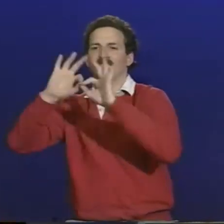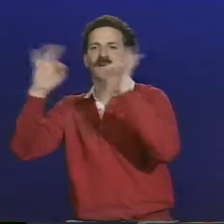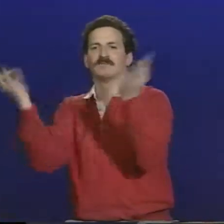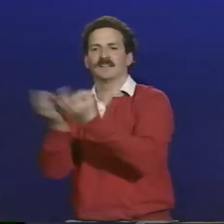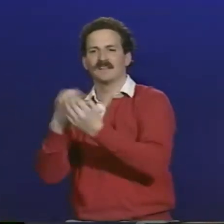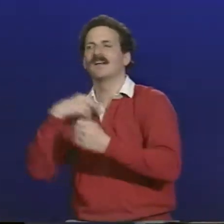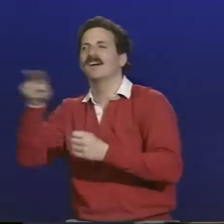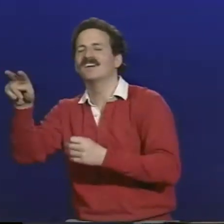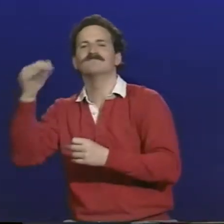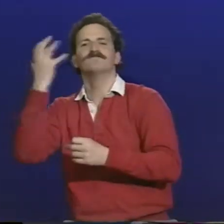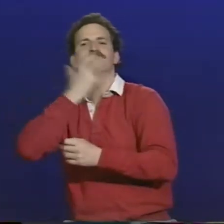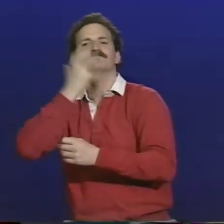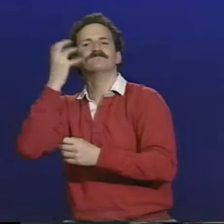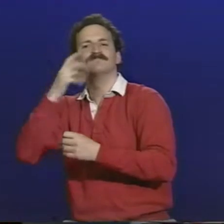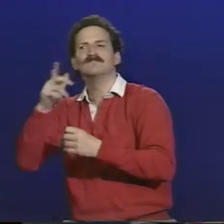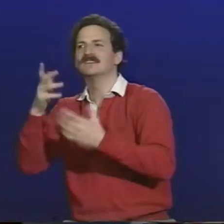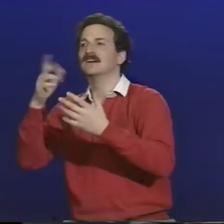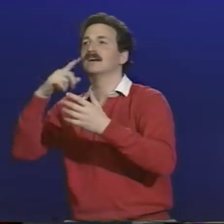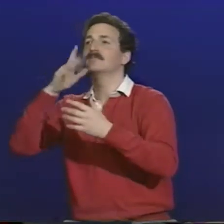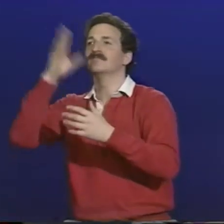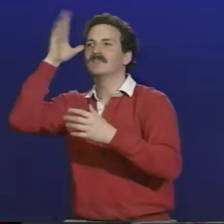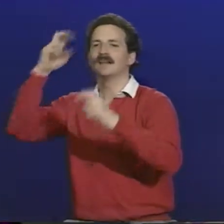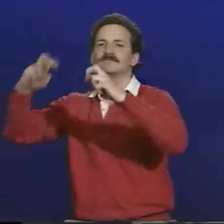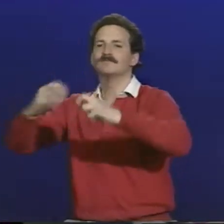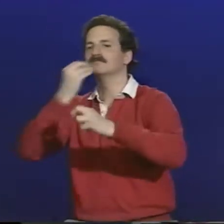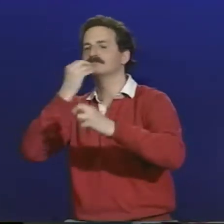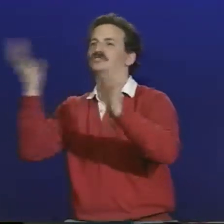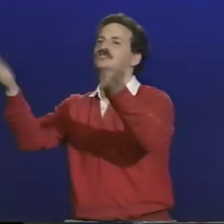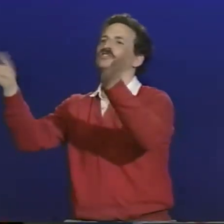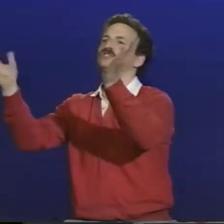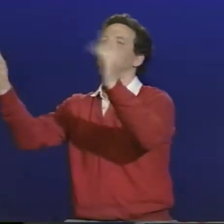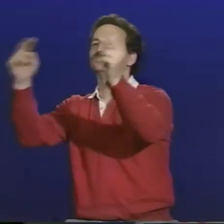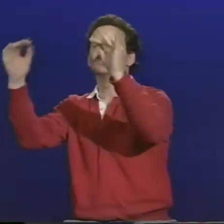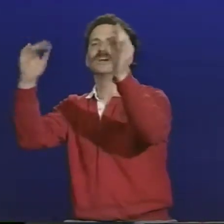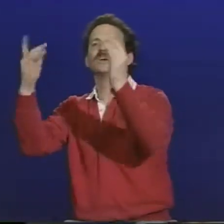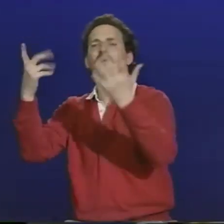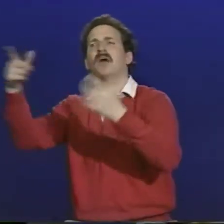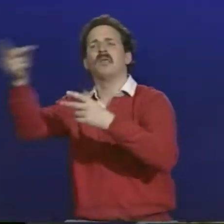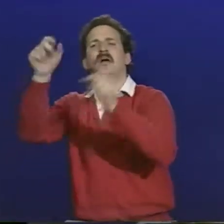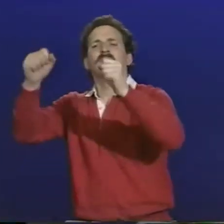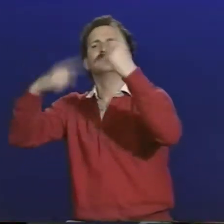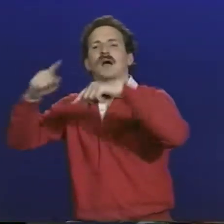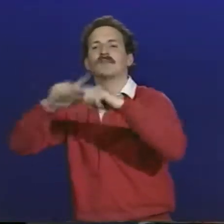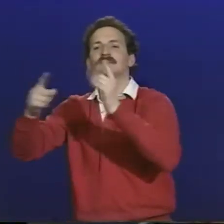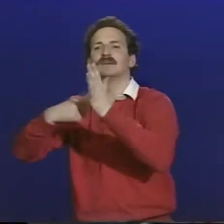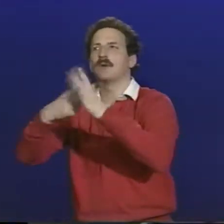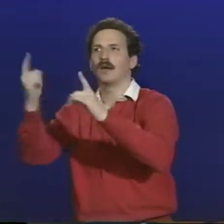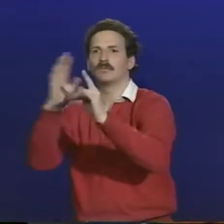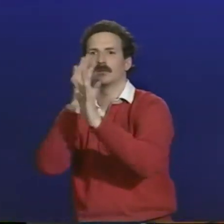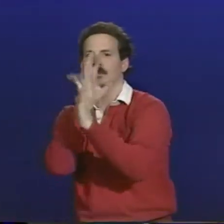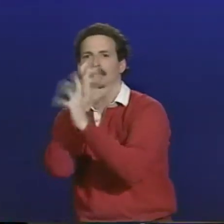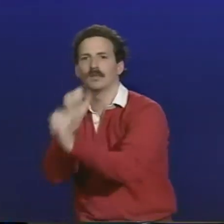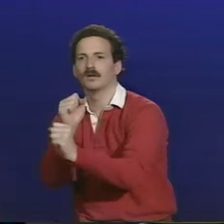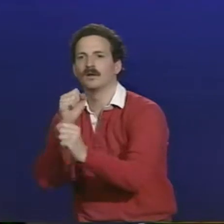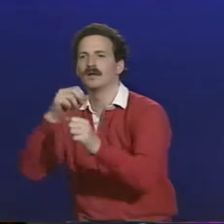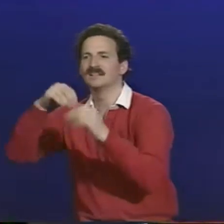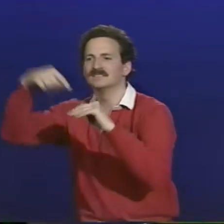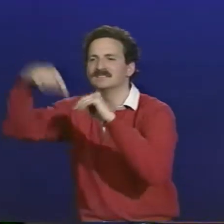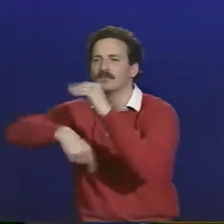friends who lived with hearing families, and that was quite a situation at times. I'd watch their parents signing, and their parents could sign, and